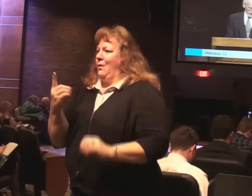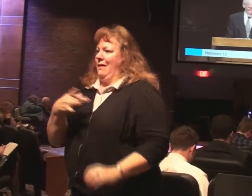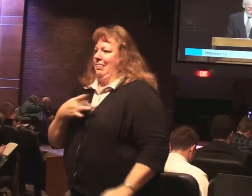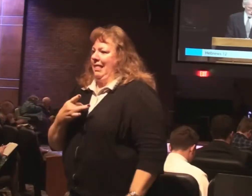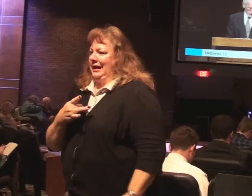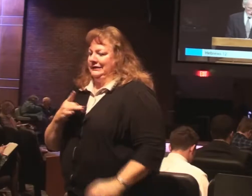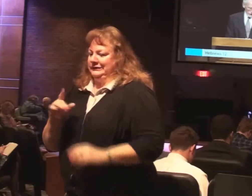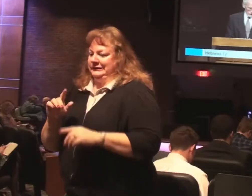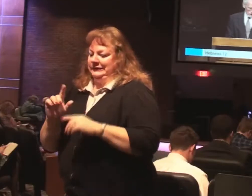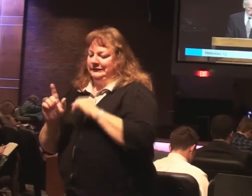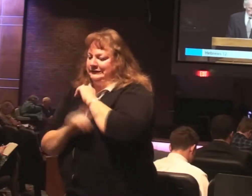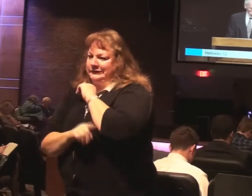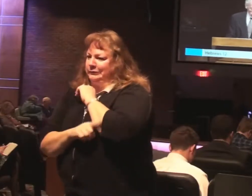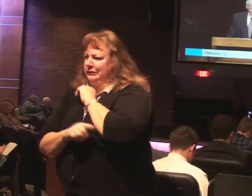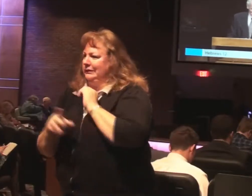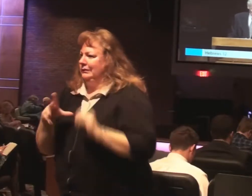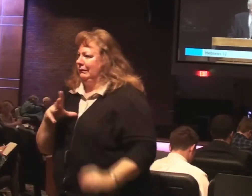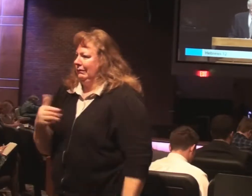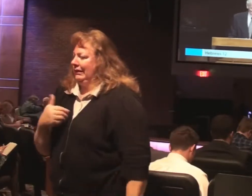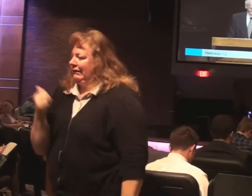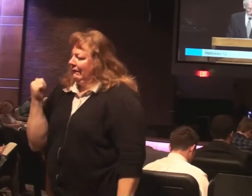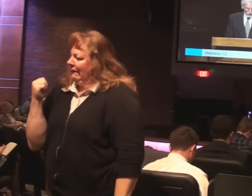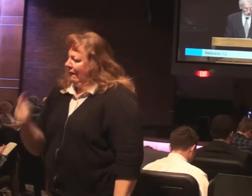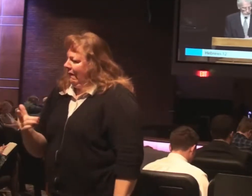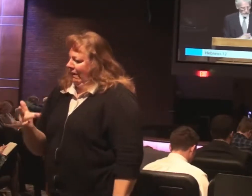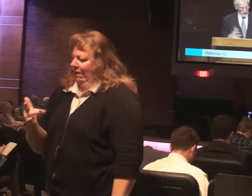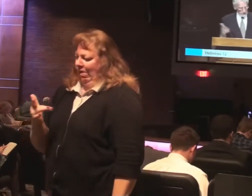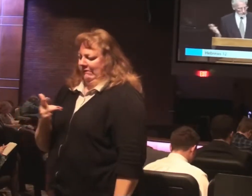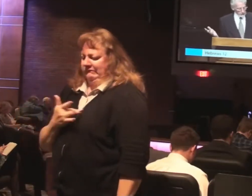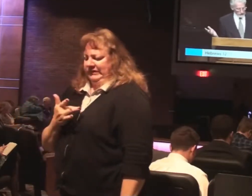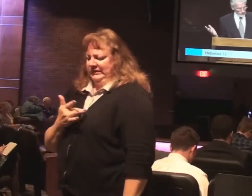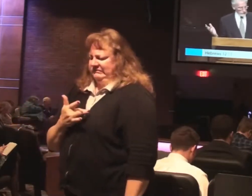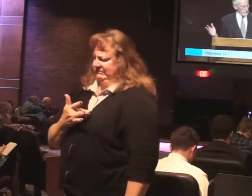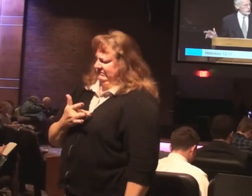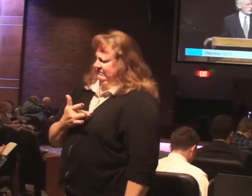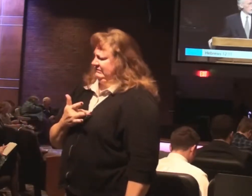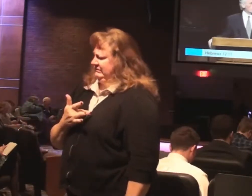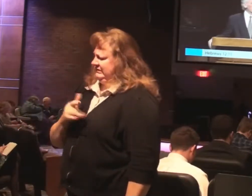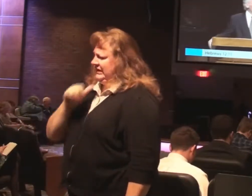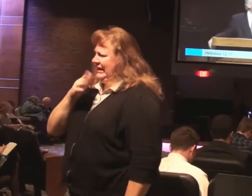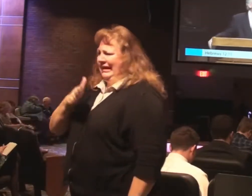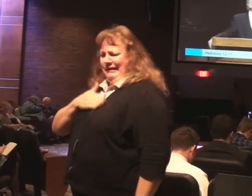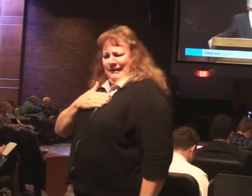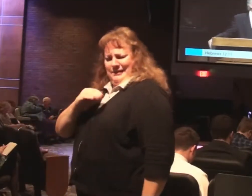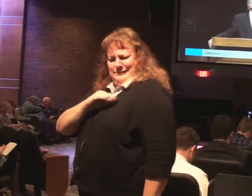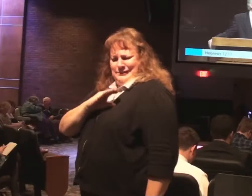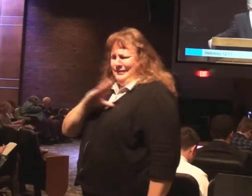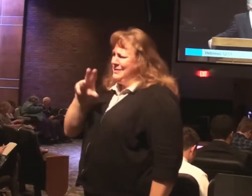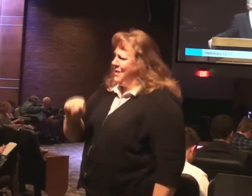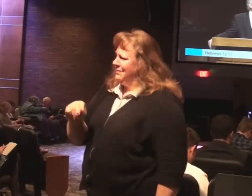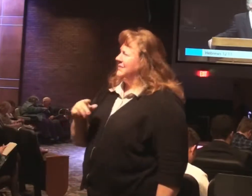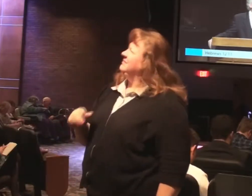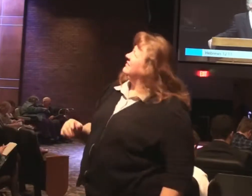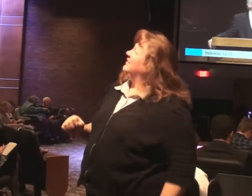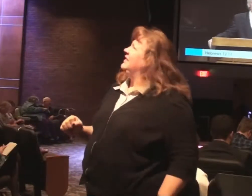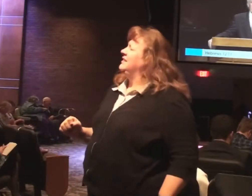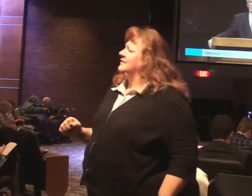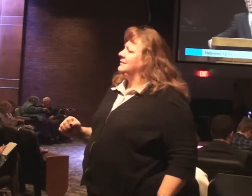Hebrews 12. All discipline for the moment does not seem to be joyful but sorrowful. It's a characteristic